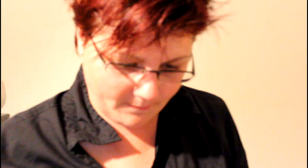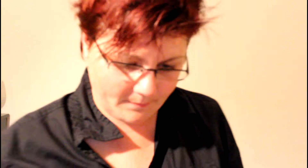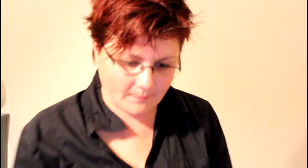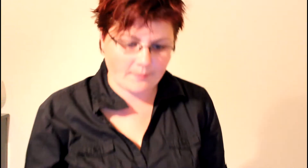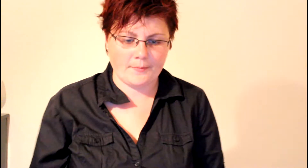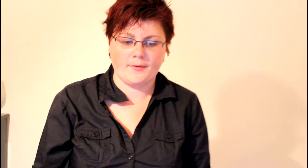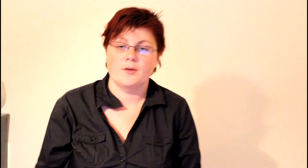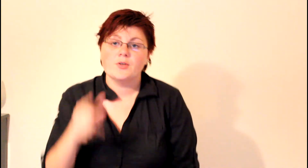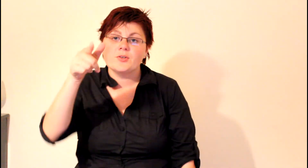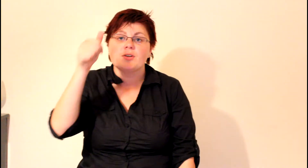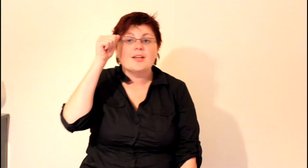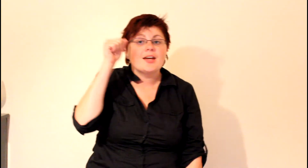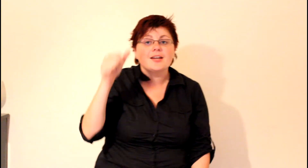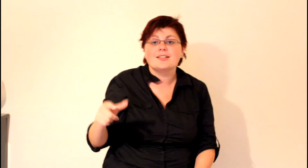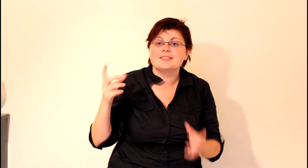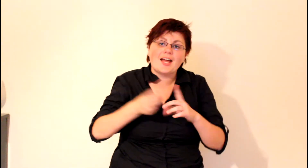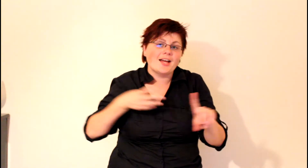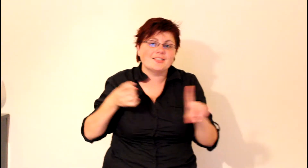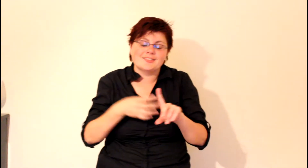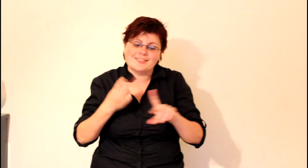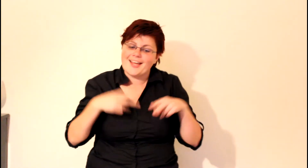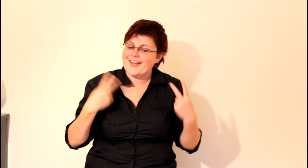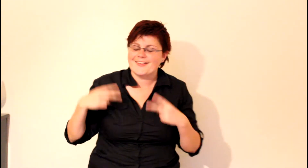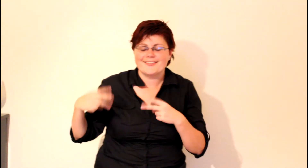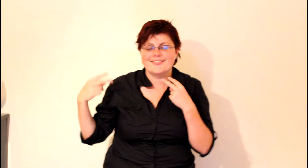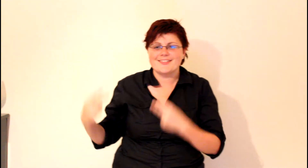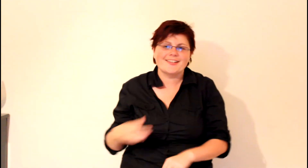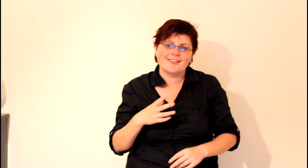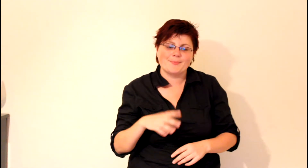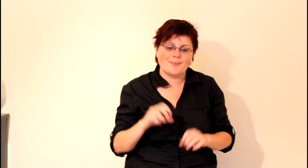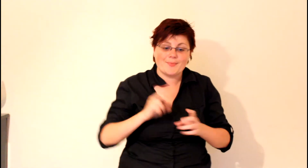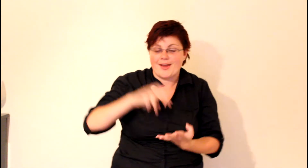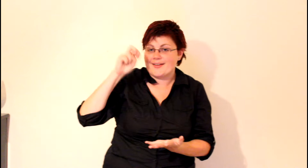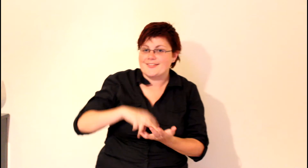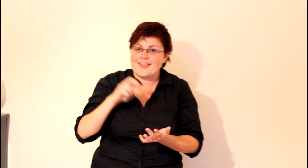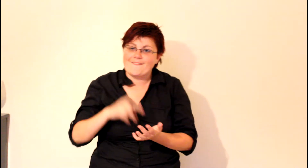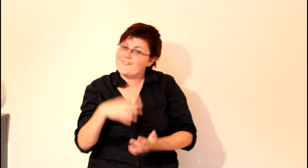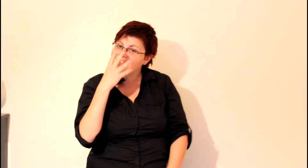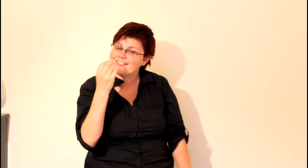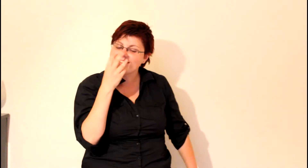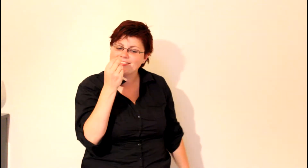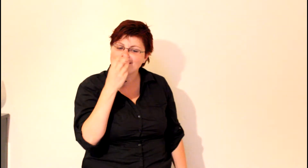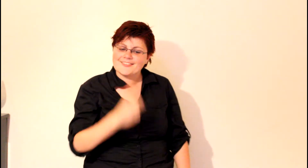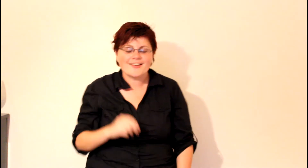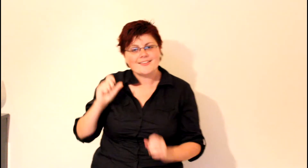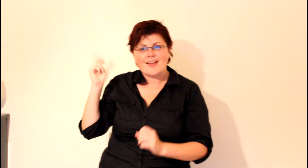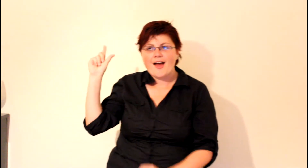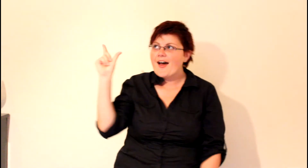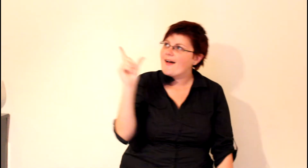You know Dasher and Dancer and Prancer and Vixen, Comet